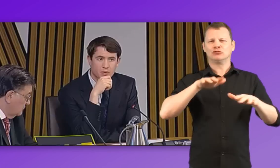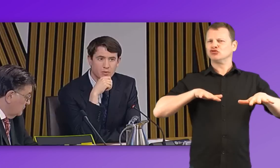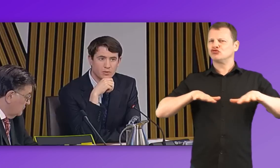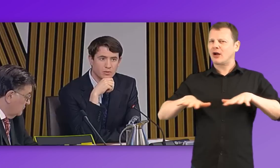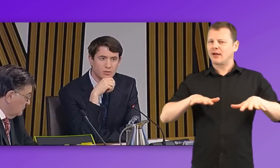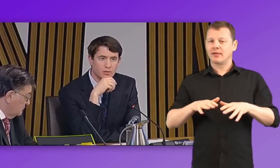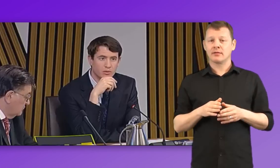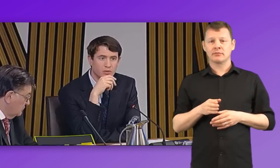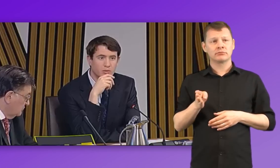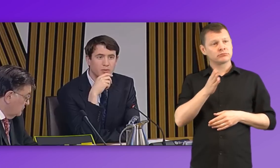Dr Cameron?